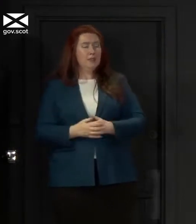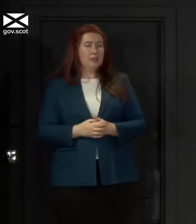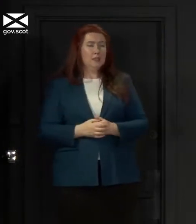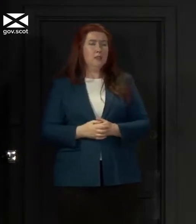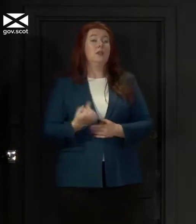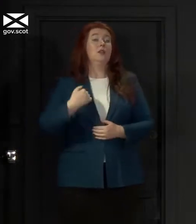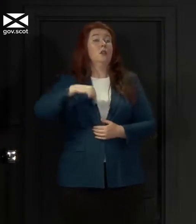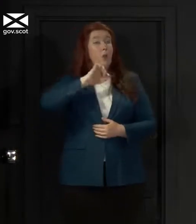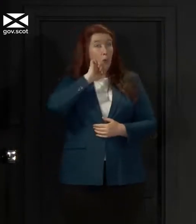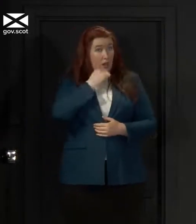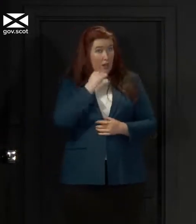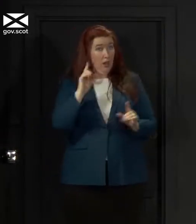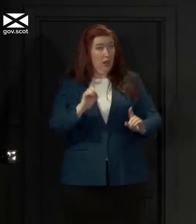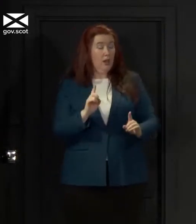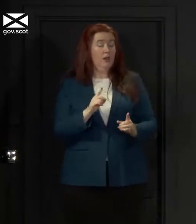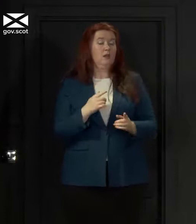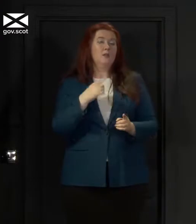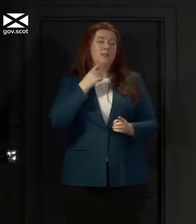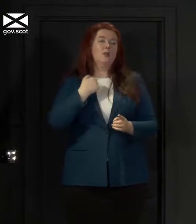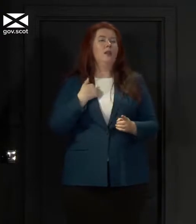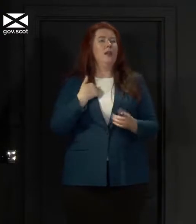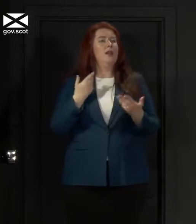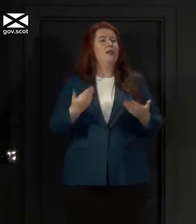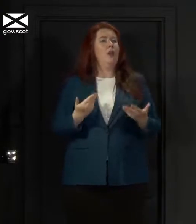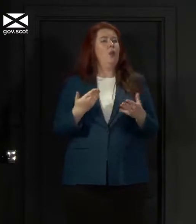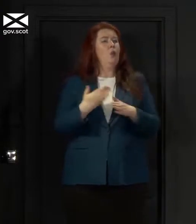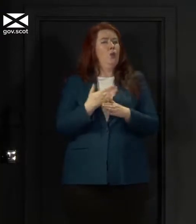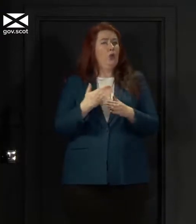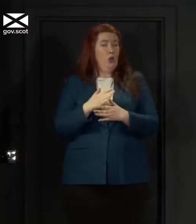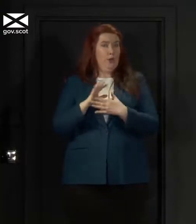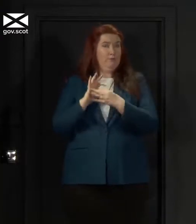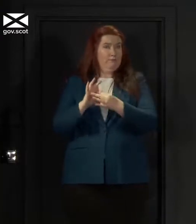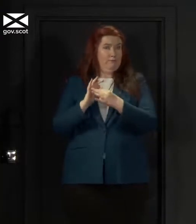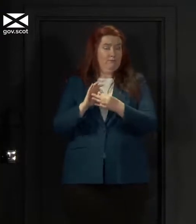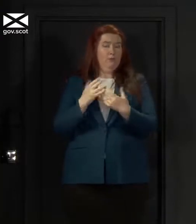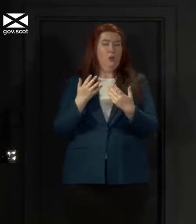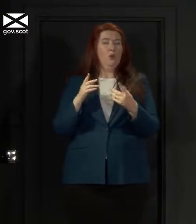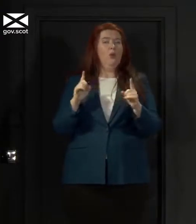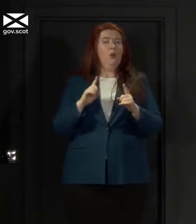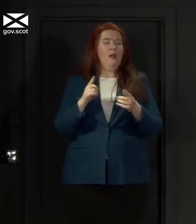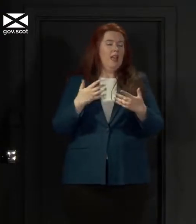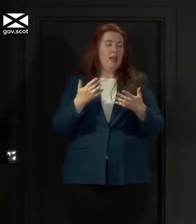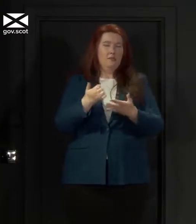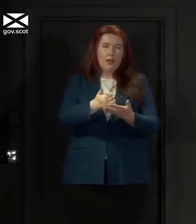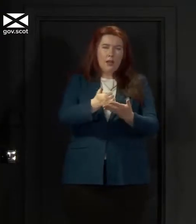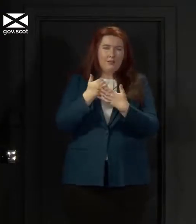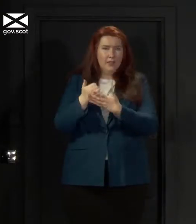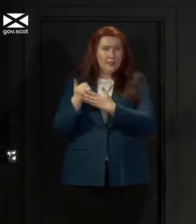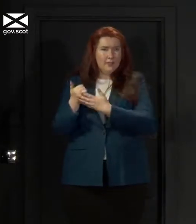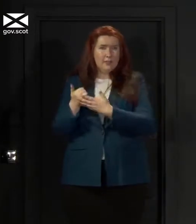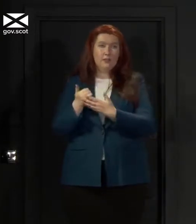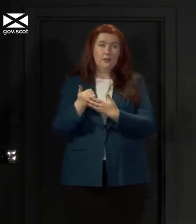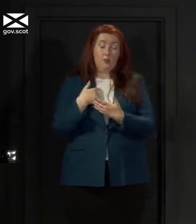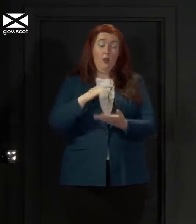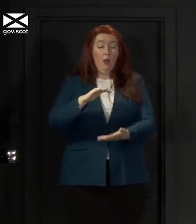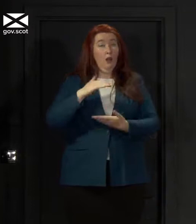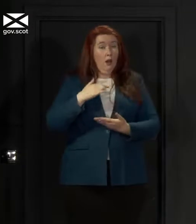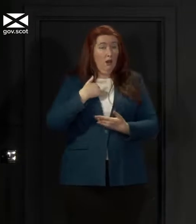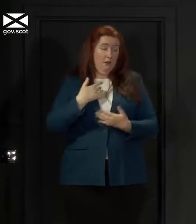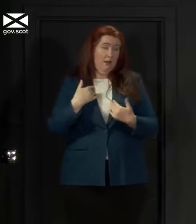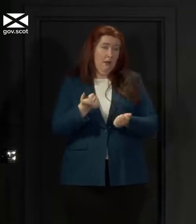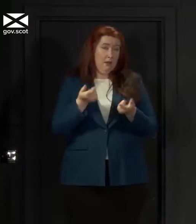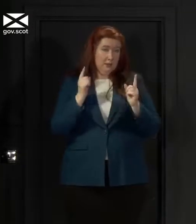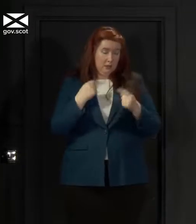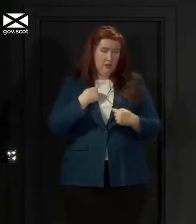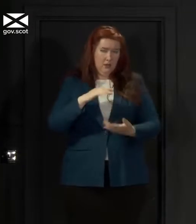do, as I said, is we are working now with the advice that will come to me as the health secretary